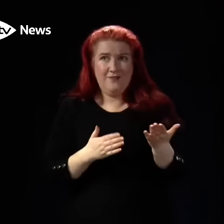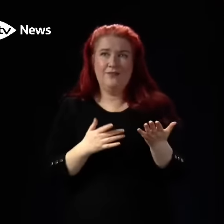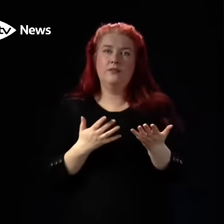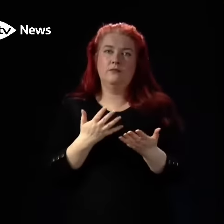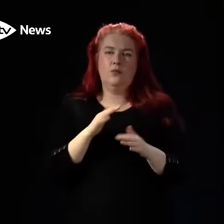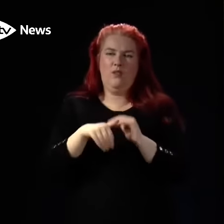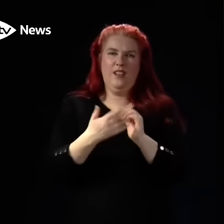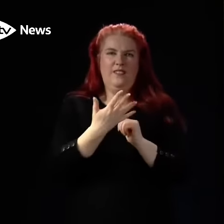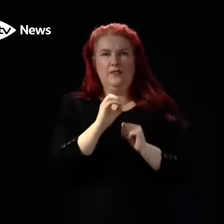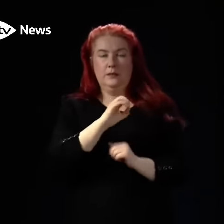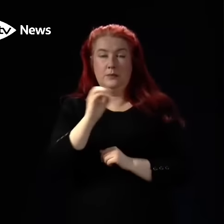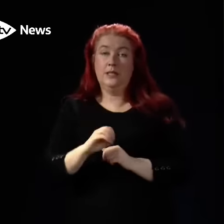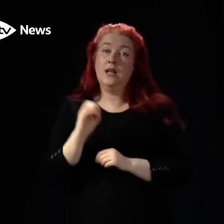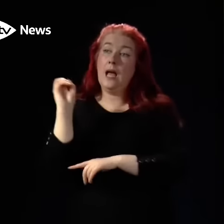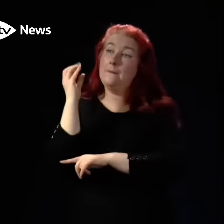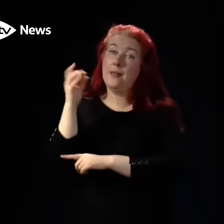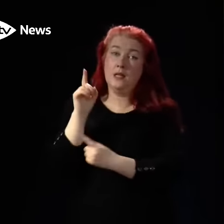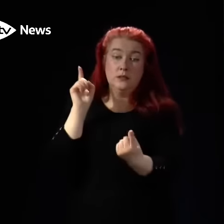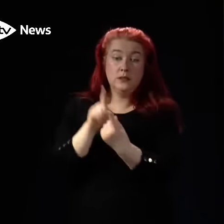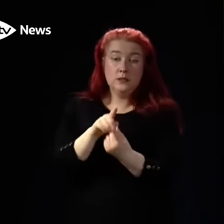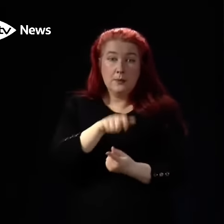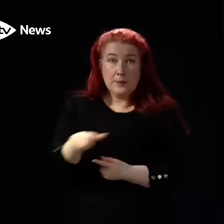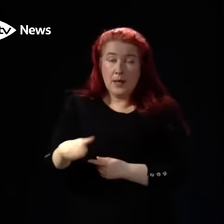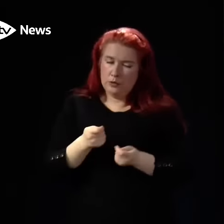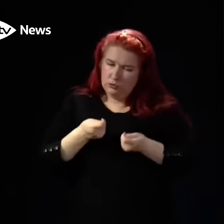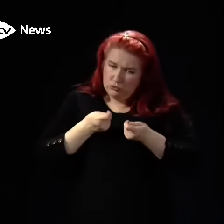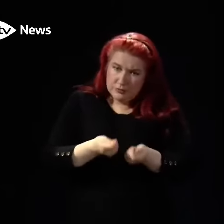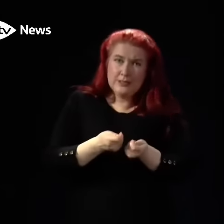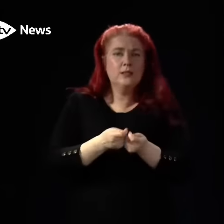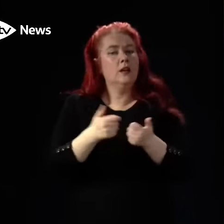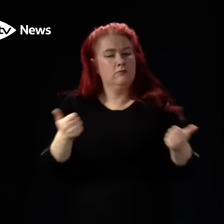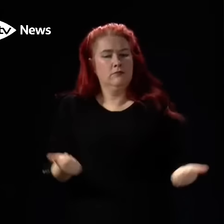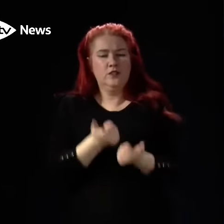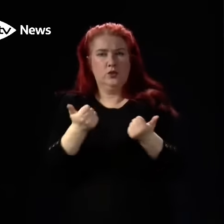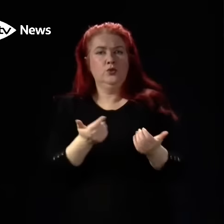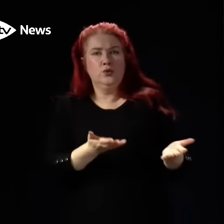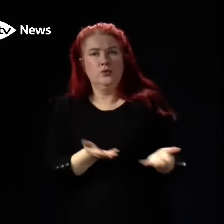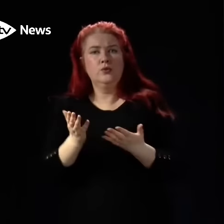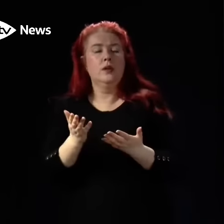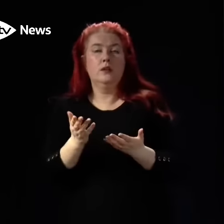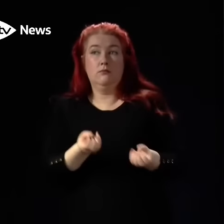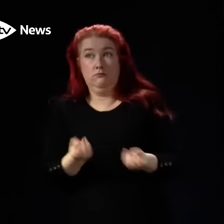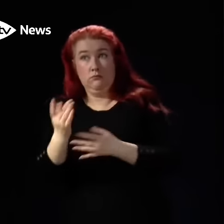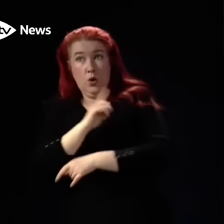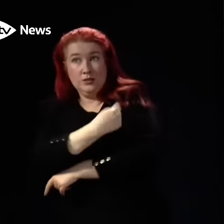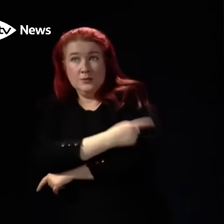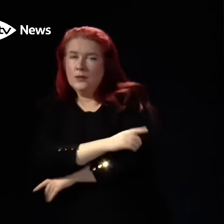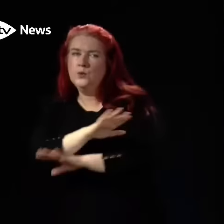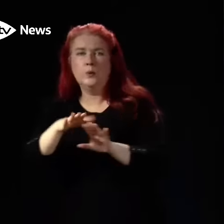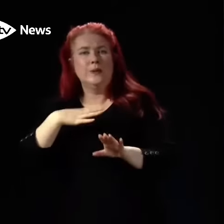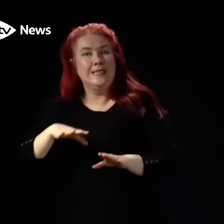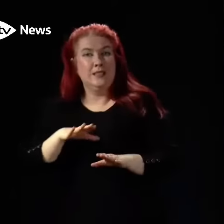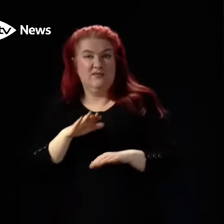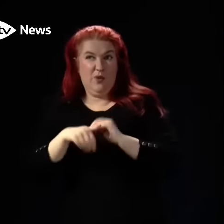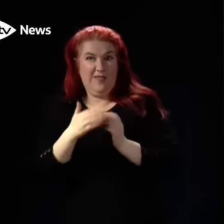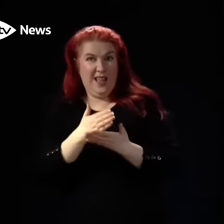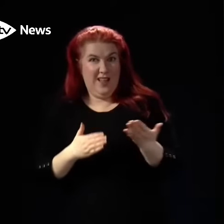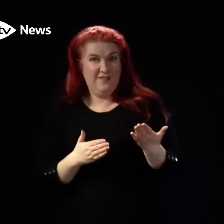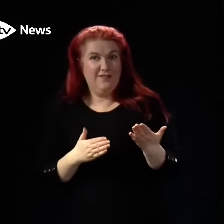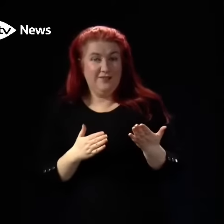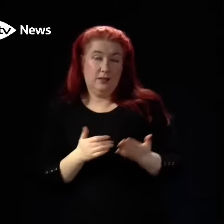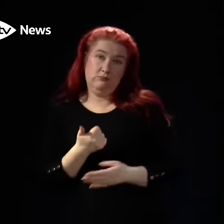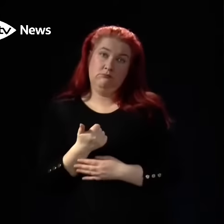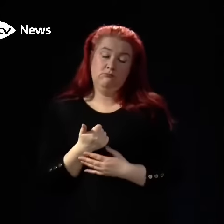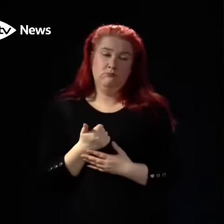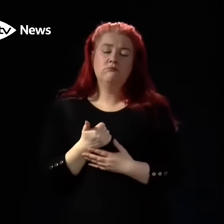ambulance service over the festive period were treated and discharged without needing to go to hospital at all. Now to put that